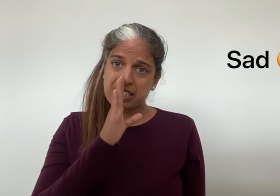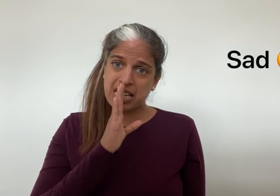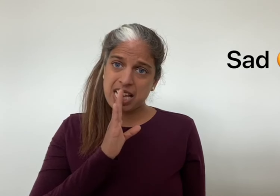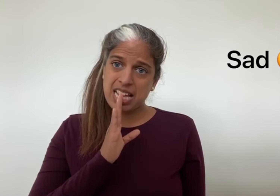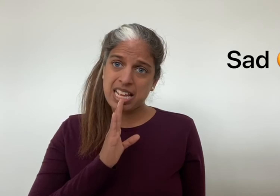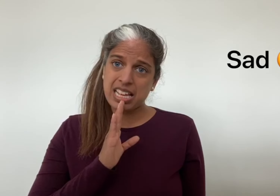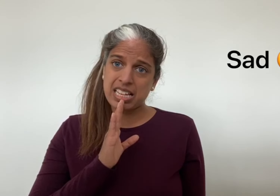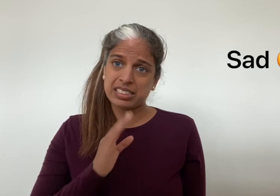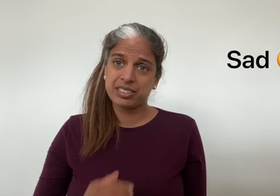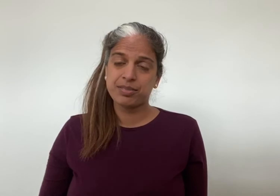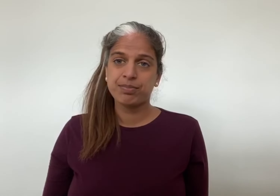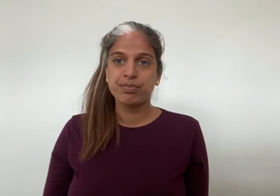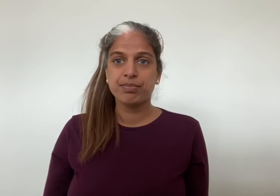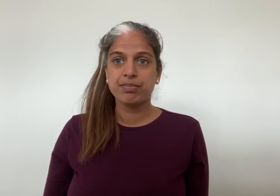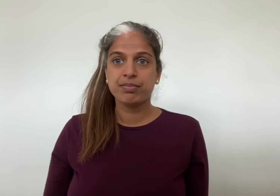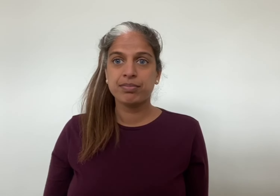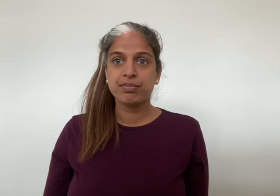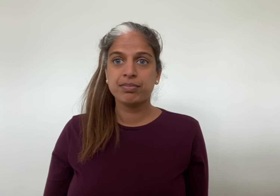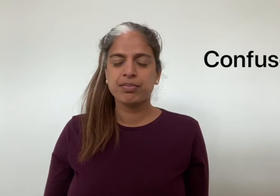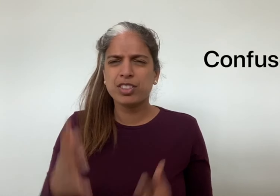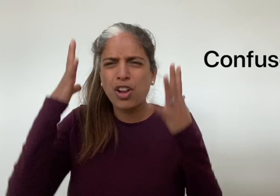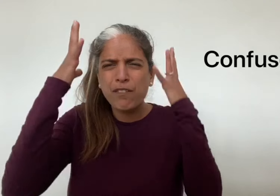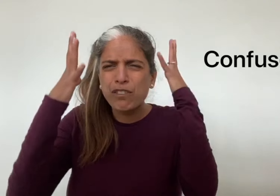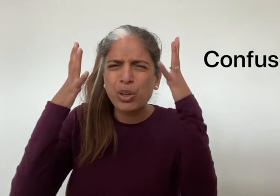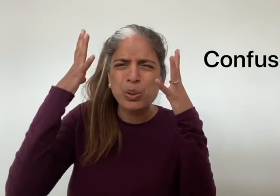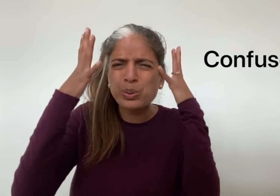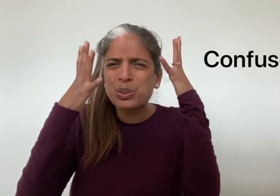confused